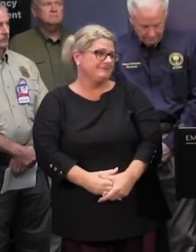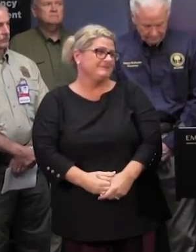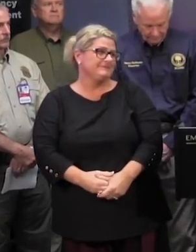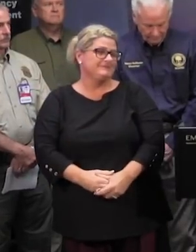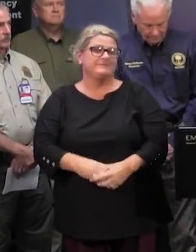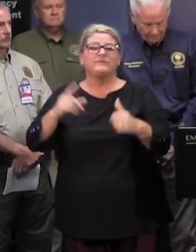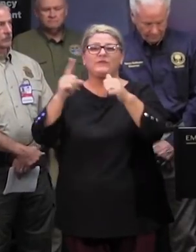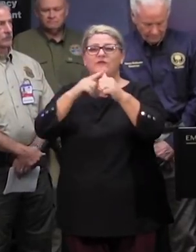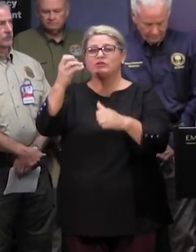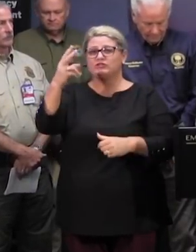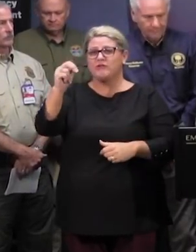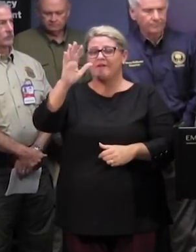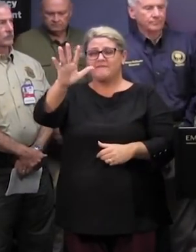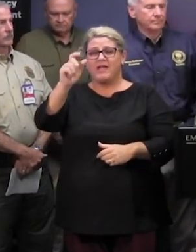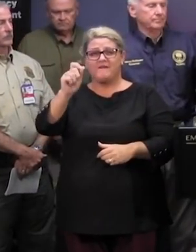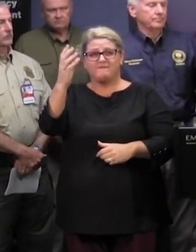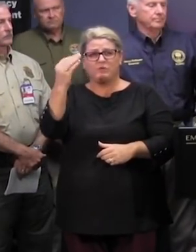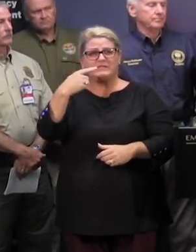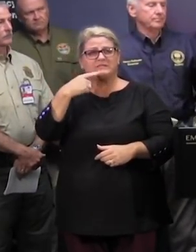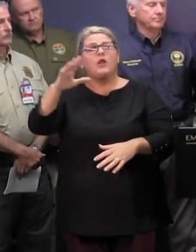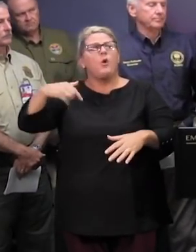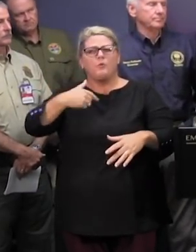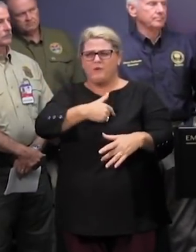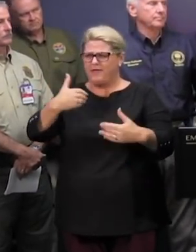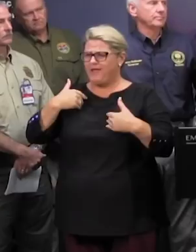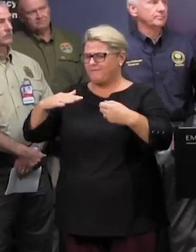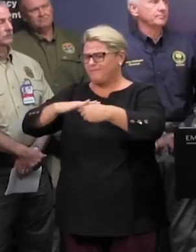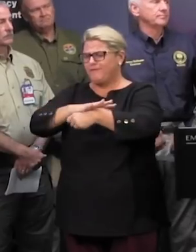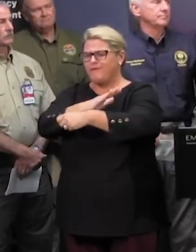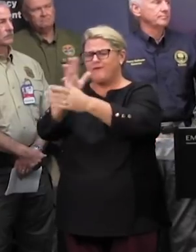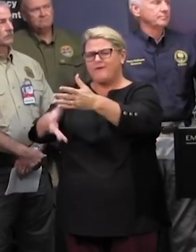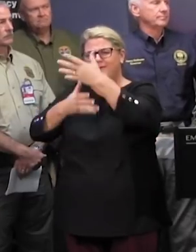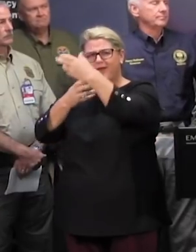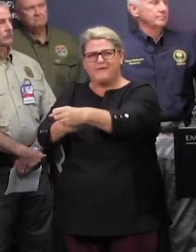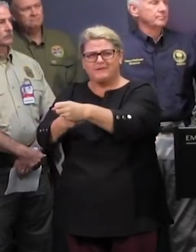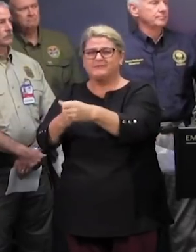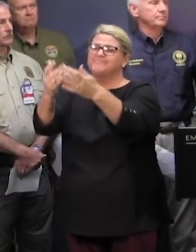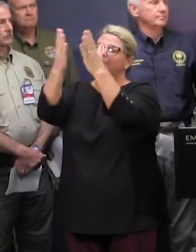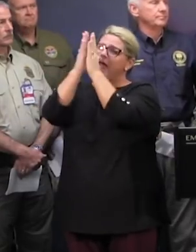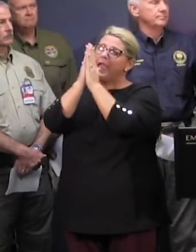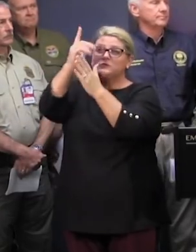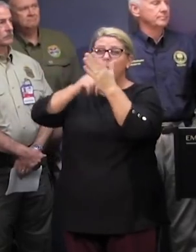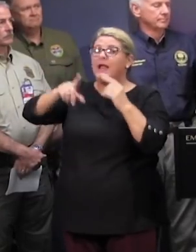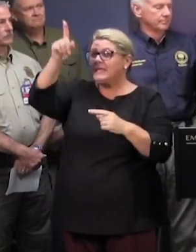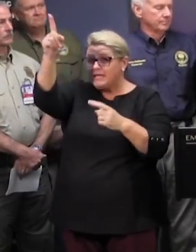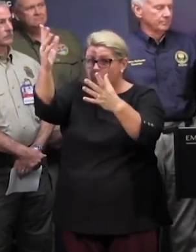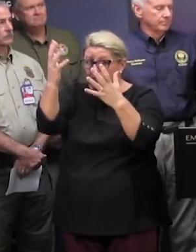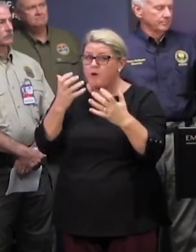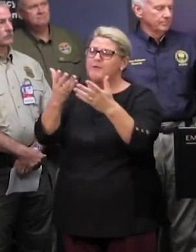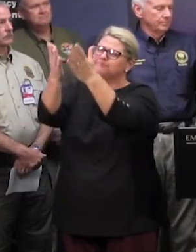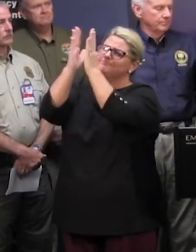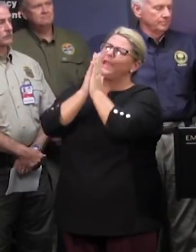first john 5 14 says this is the confidence that we have in him that if we ask anything according to his will we have the